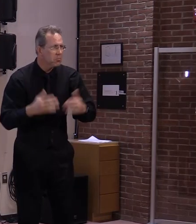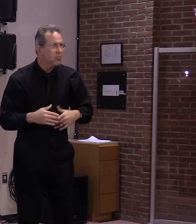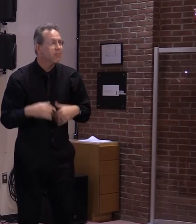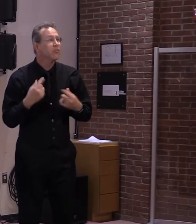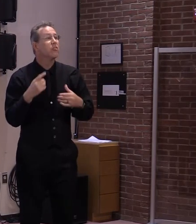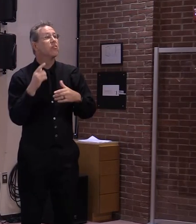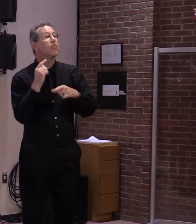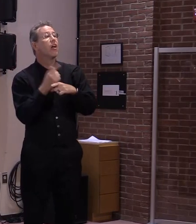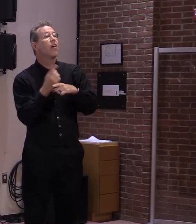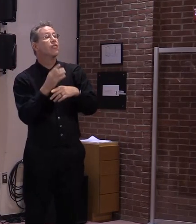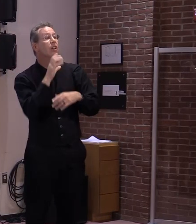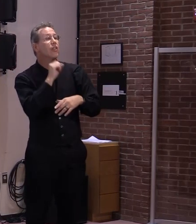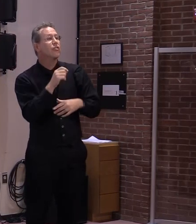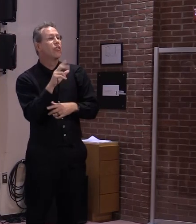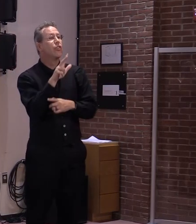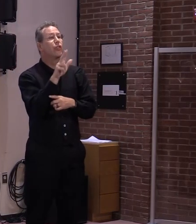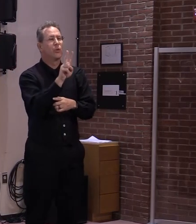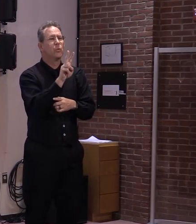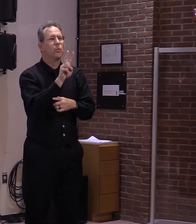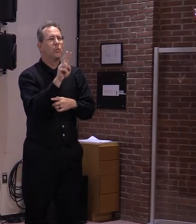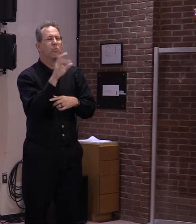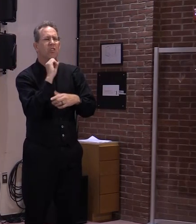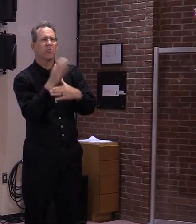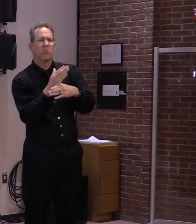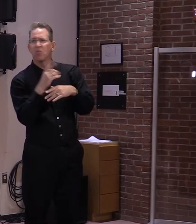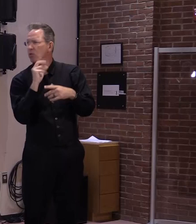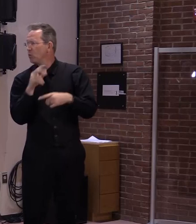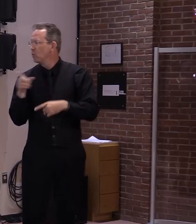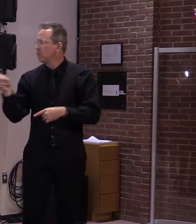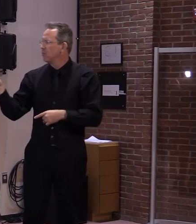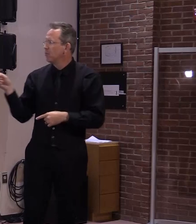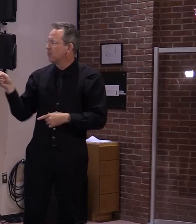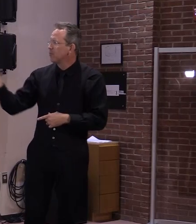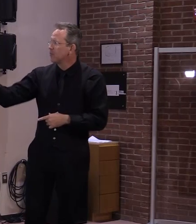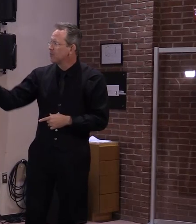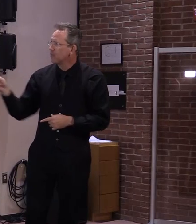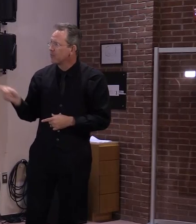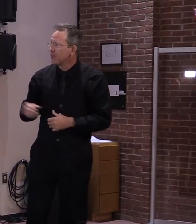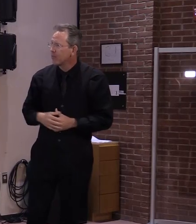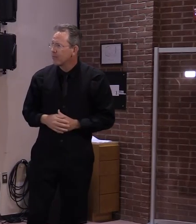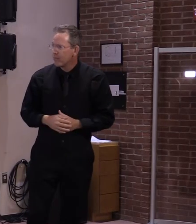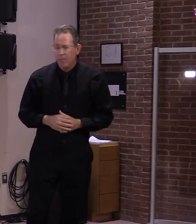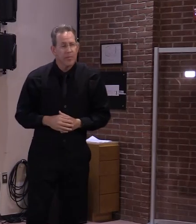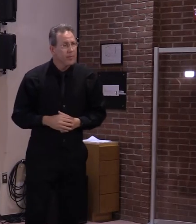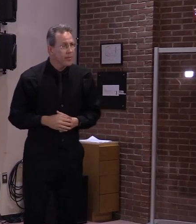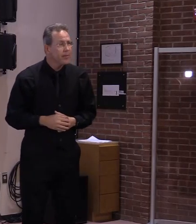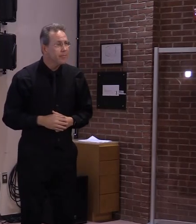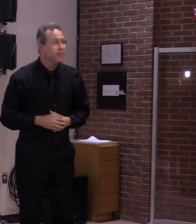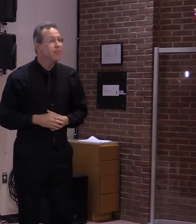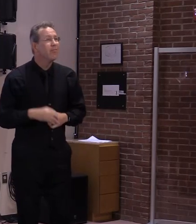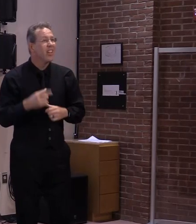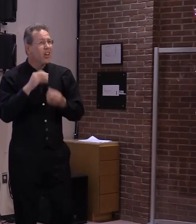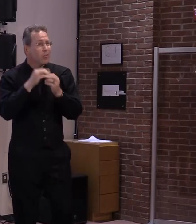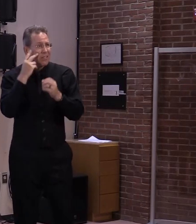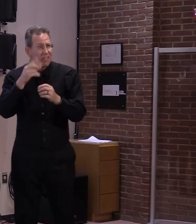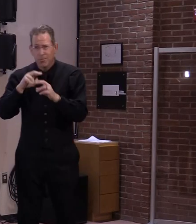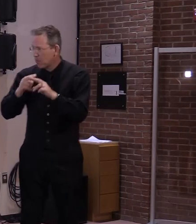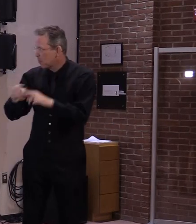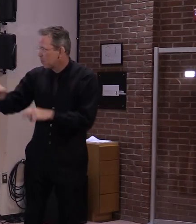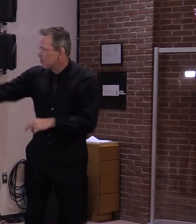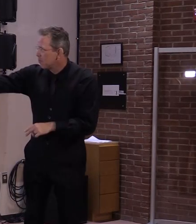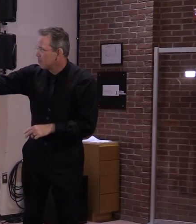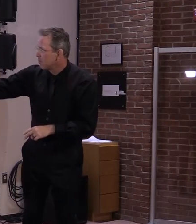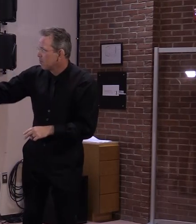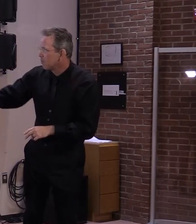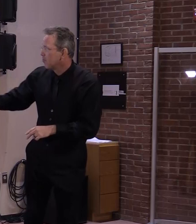at 32 years old. We are also seeing cases fall consistently across Vermont with every region of our state